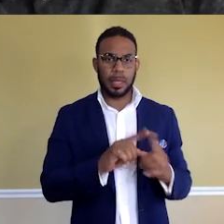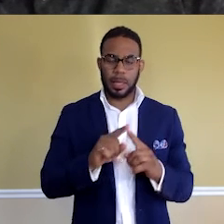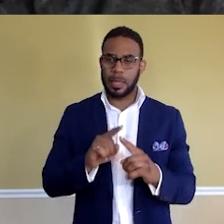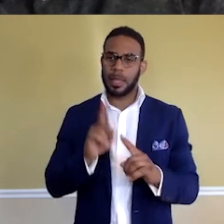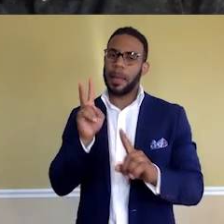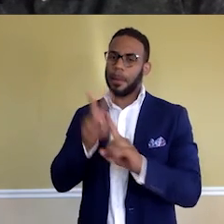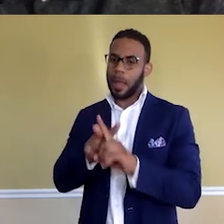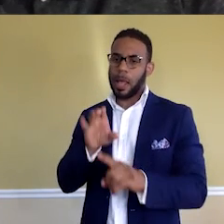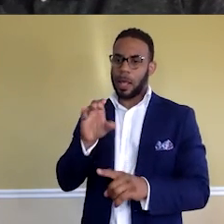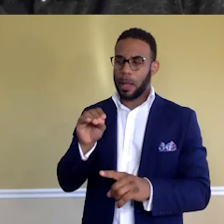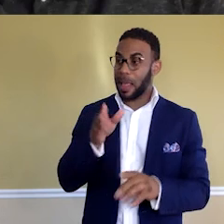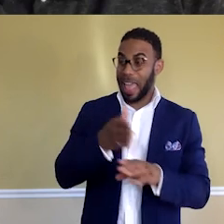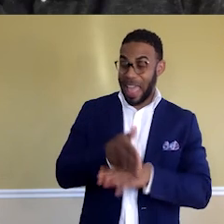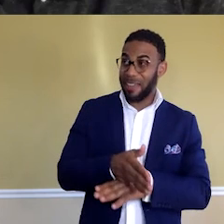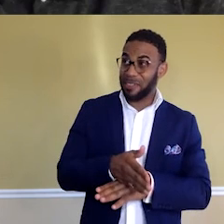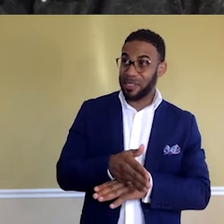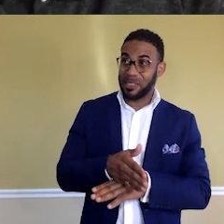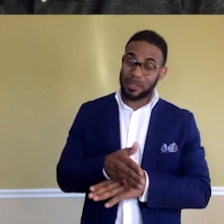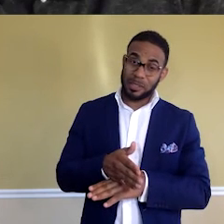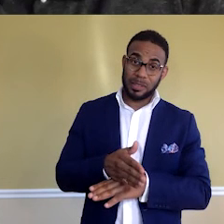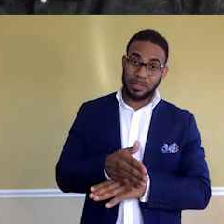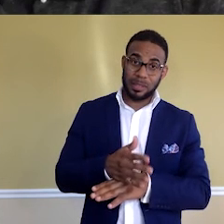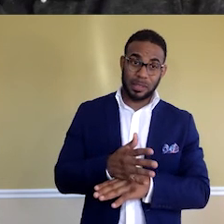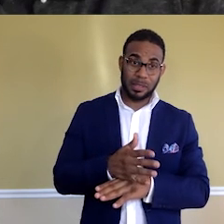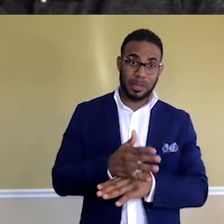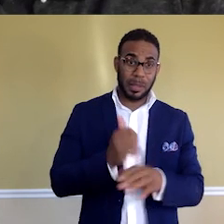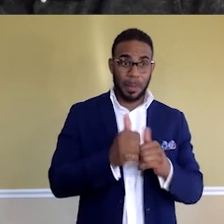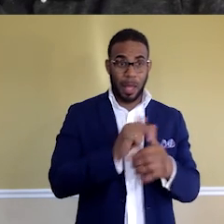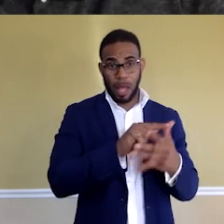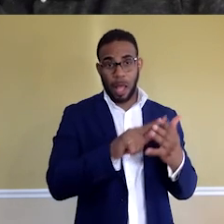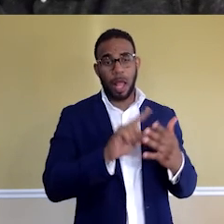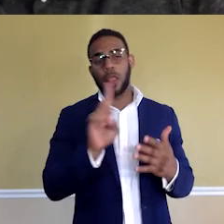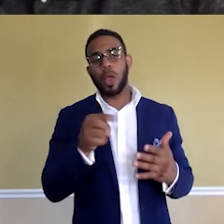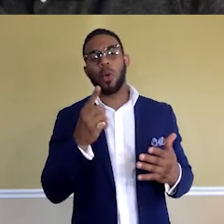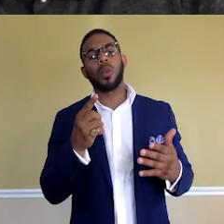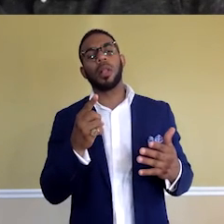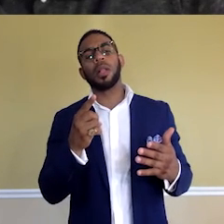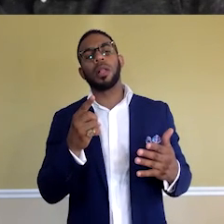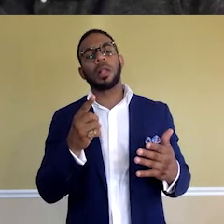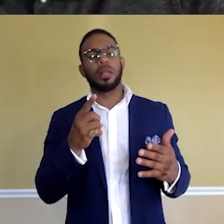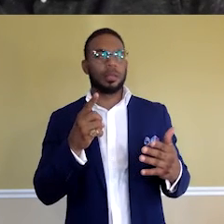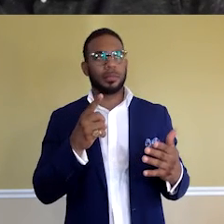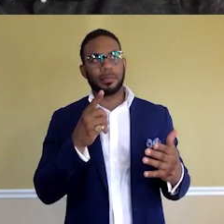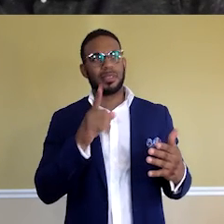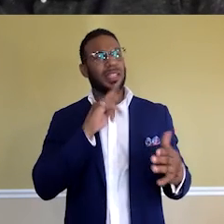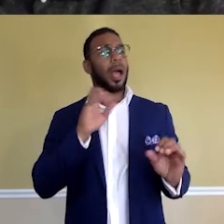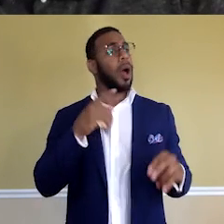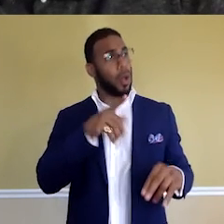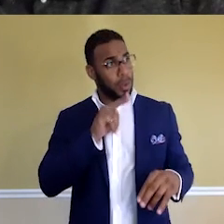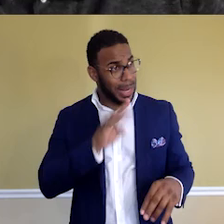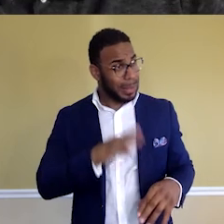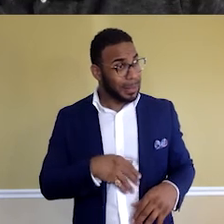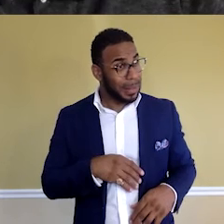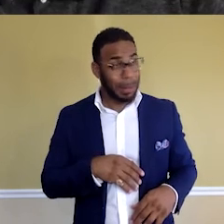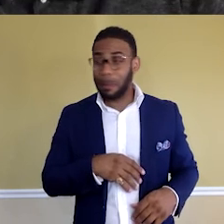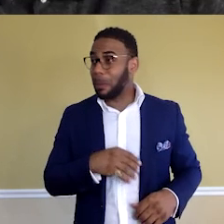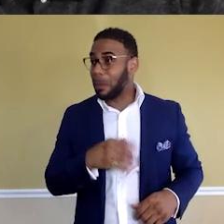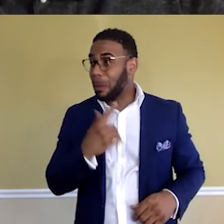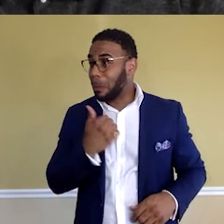a company, and after passing all the stages, the only roadblock there was, oh, you're in Nigerian? No, I'm sorry. There